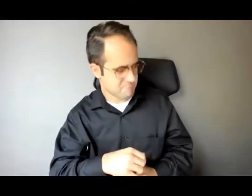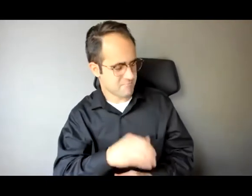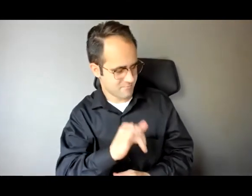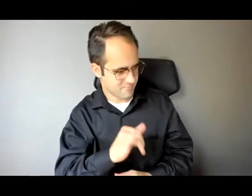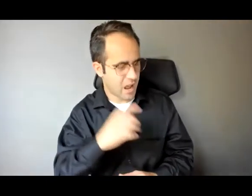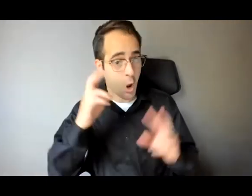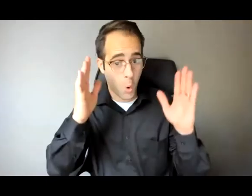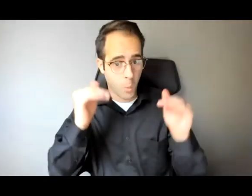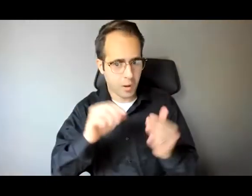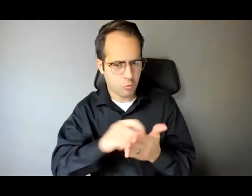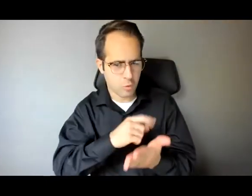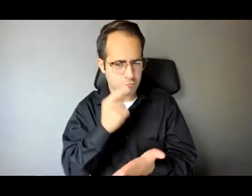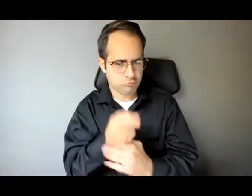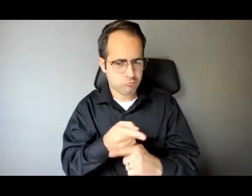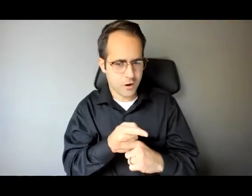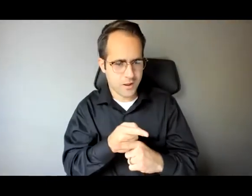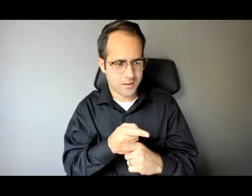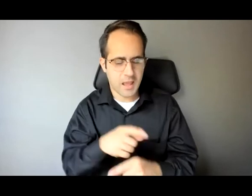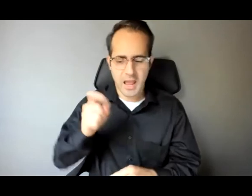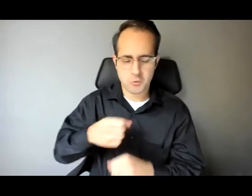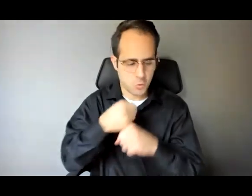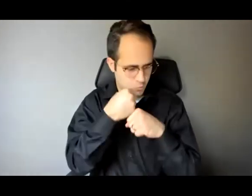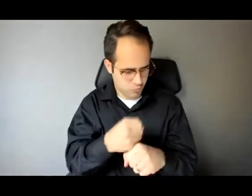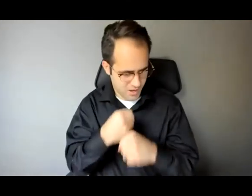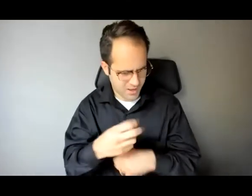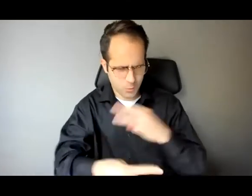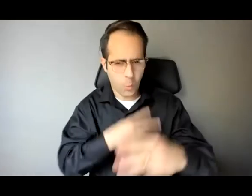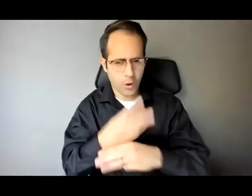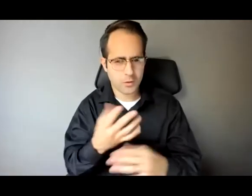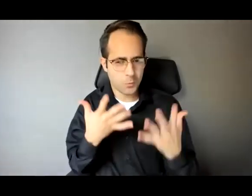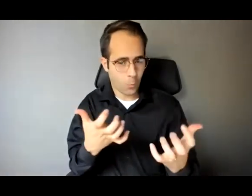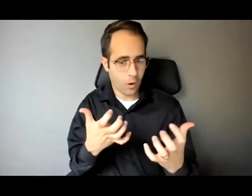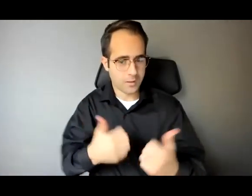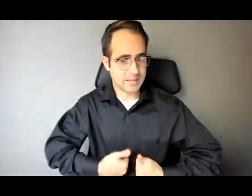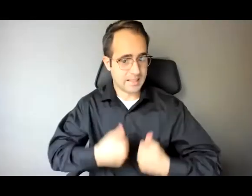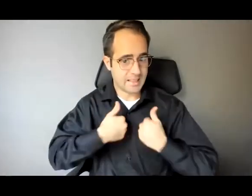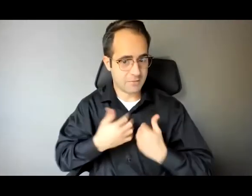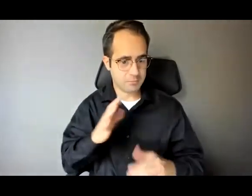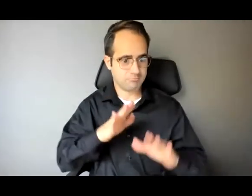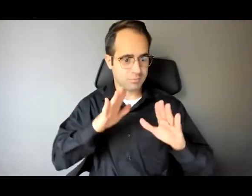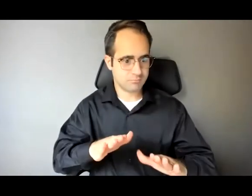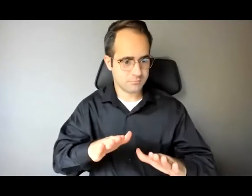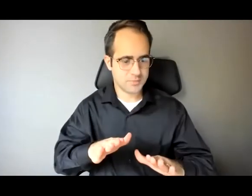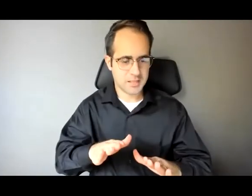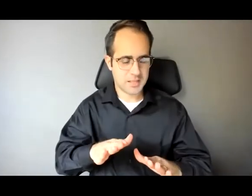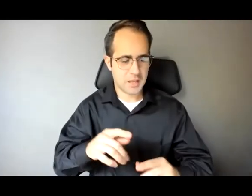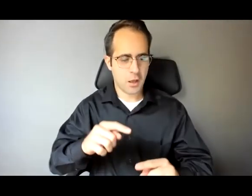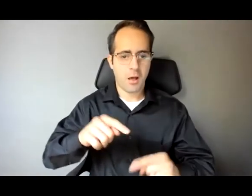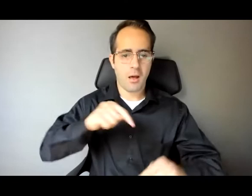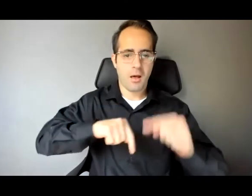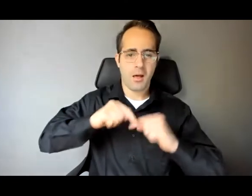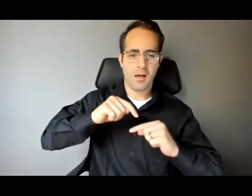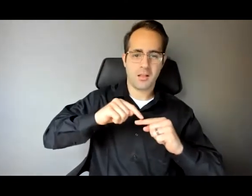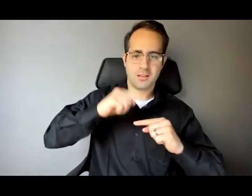want to live in and I think that's what you're speaking to right now so like so we'll come in full circle to the way you opened up right and it's true it is so true